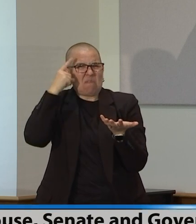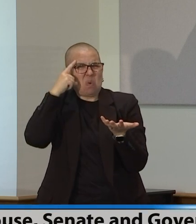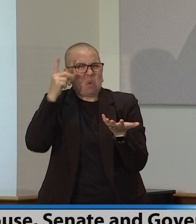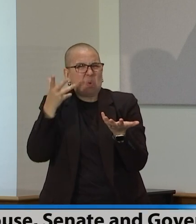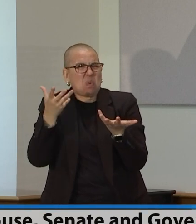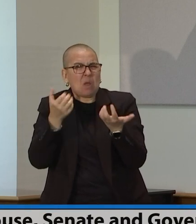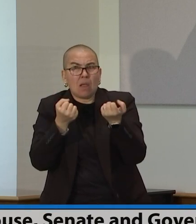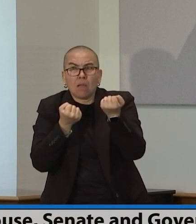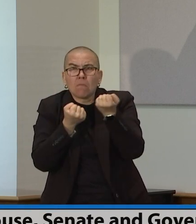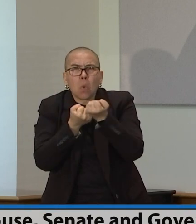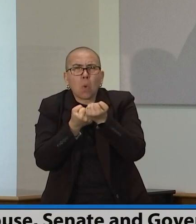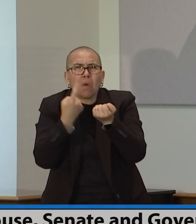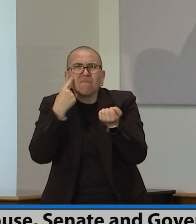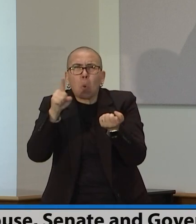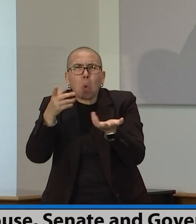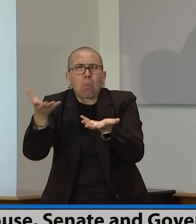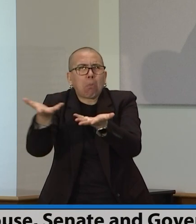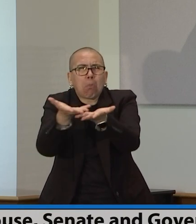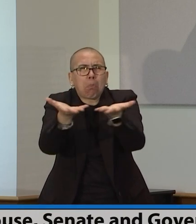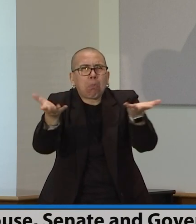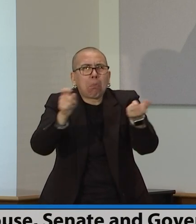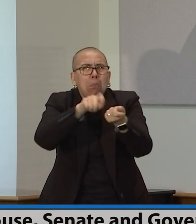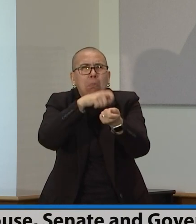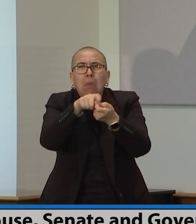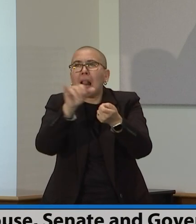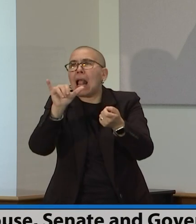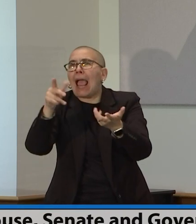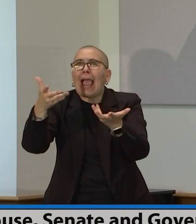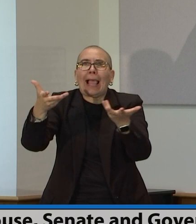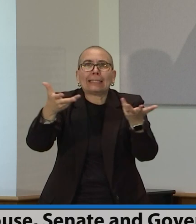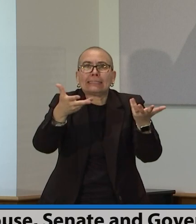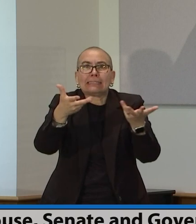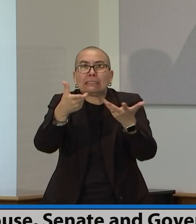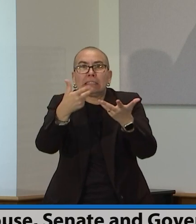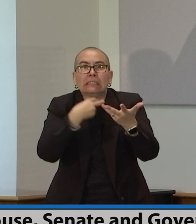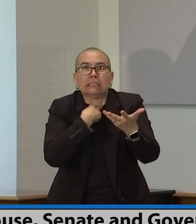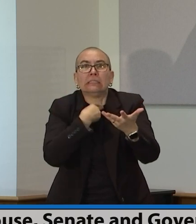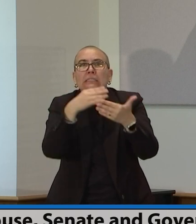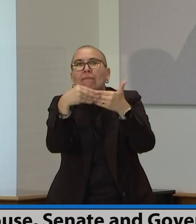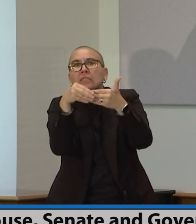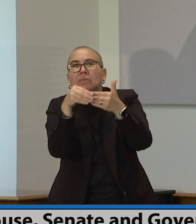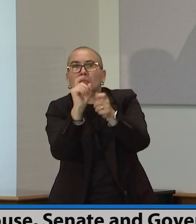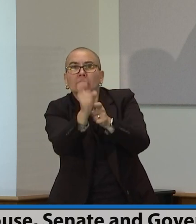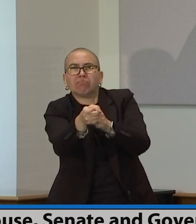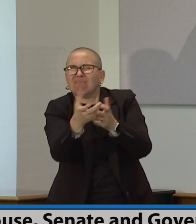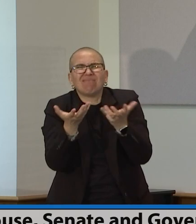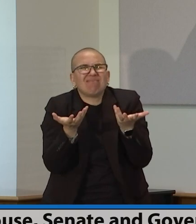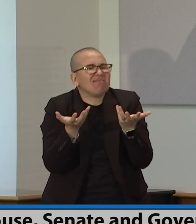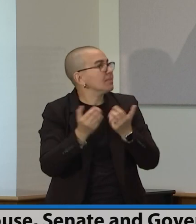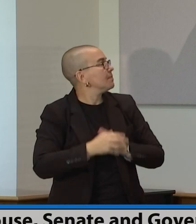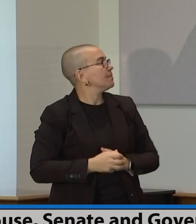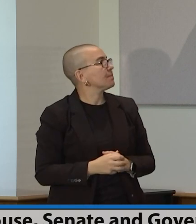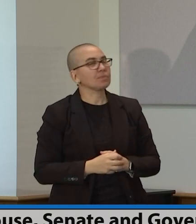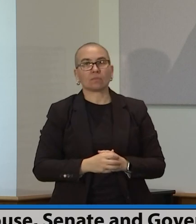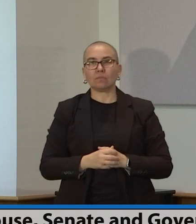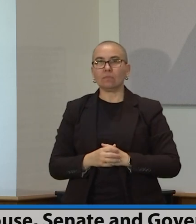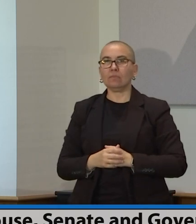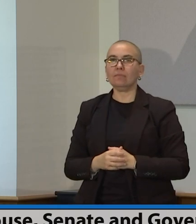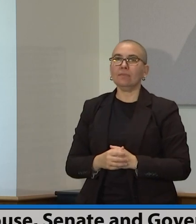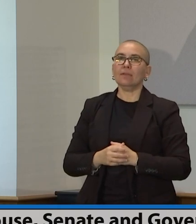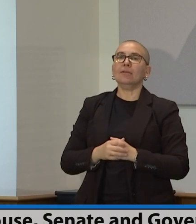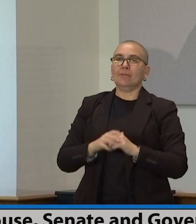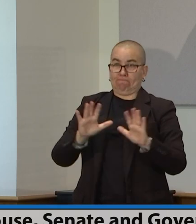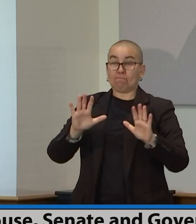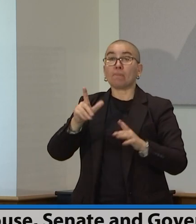money that you can spend? However, you might spend general fund dollars. Most of it's revenue replacement, uh, so then we can figure out how to manage the